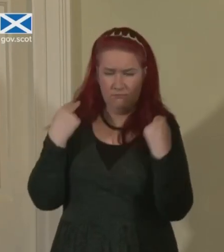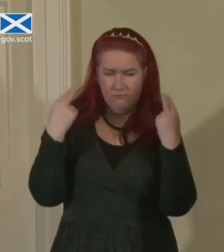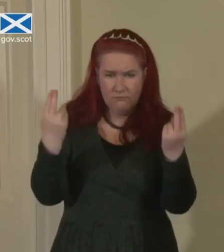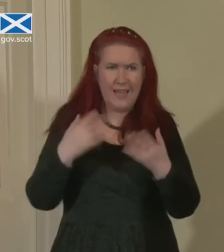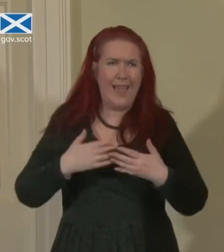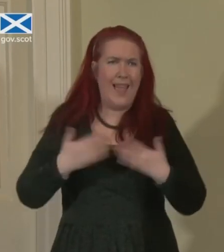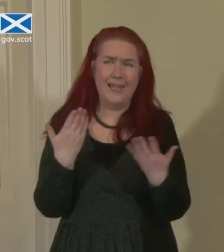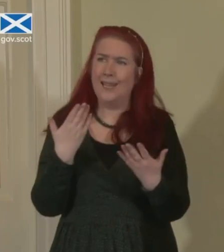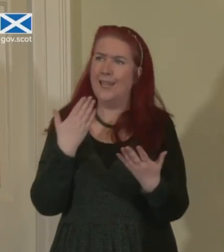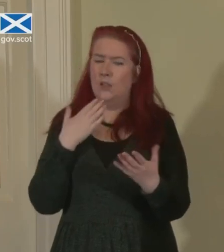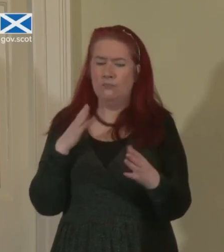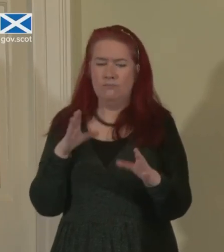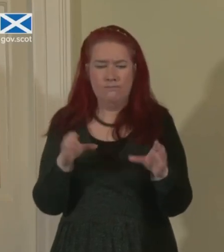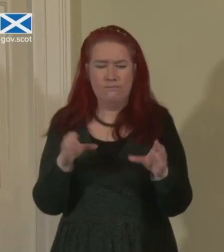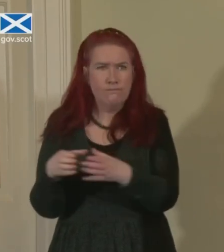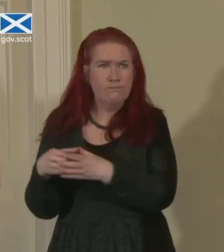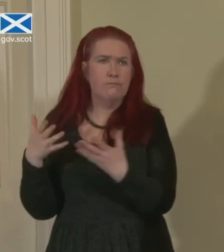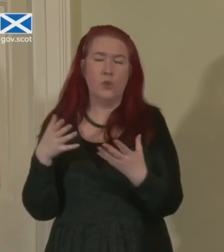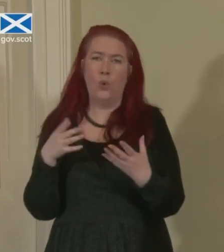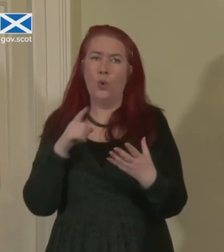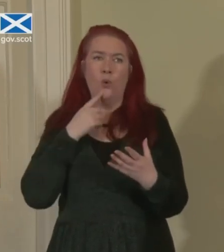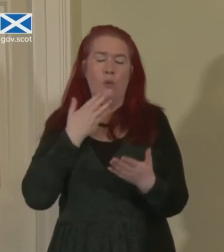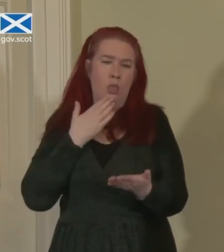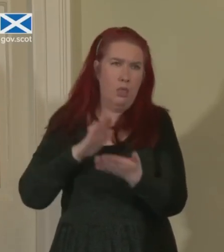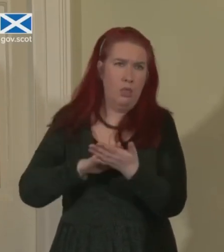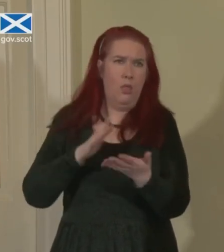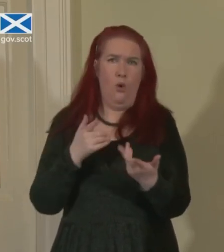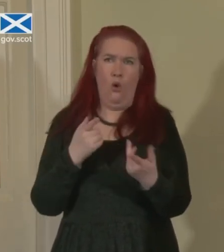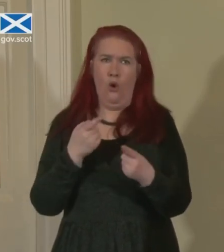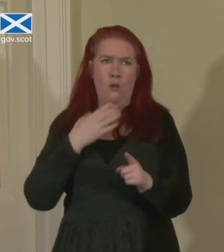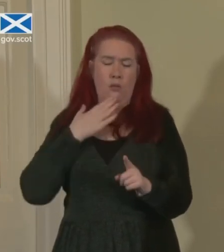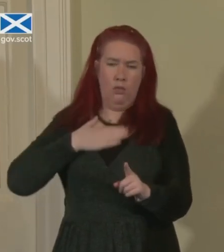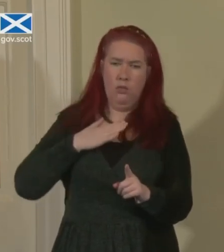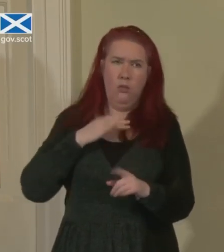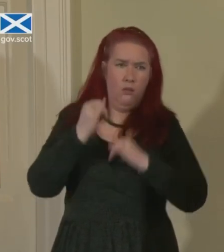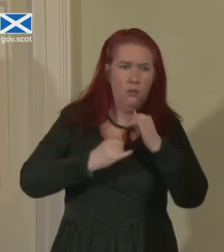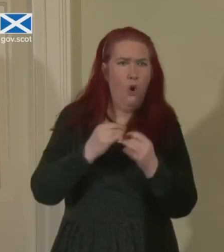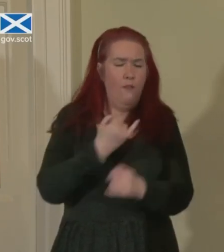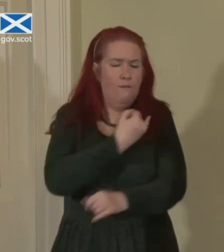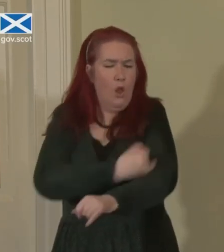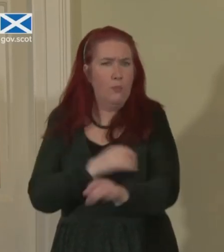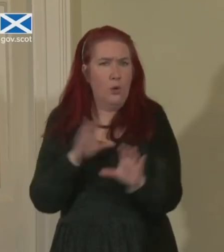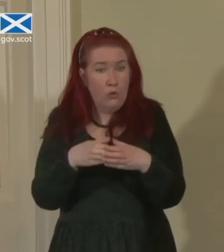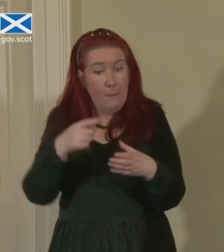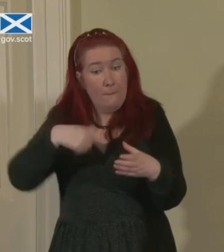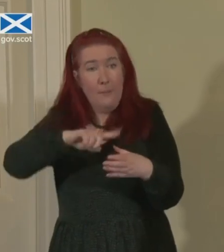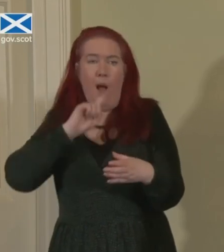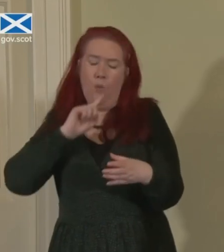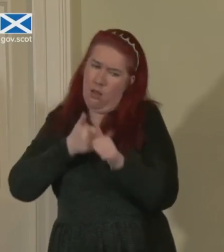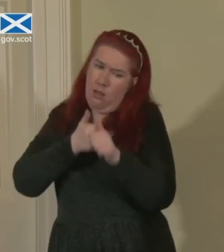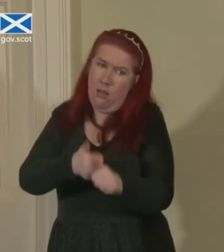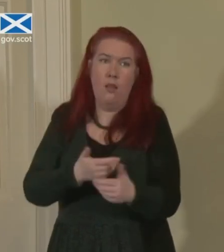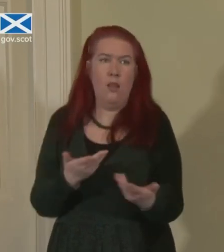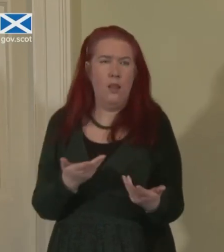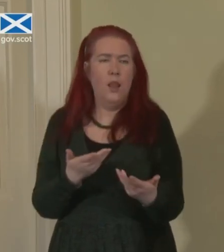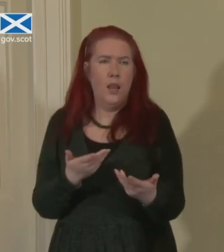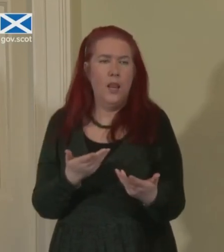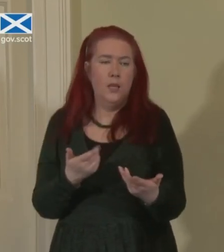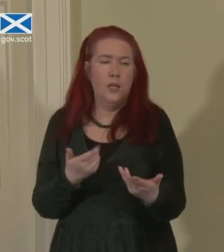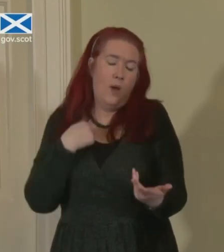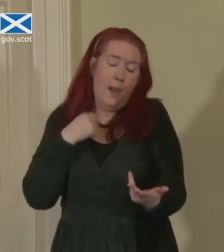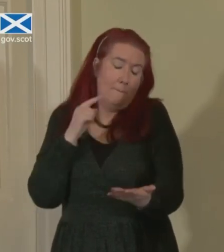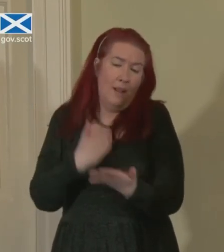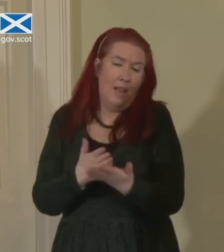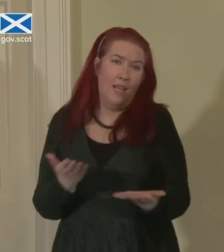stigmatised, discriminated against, marginalised and vulnerable group in society. And I believe and call me,